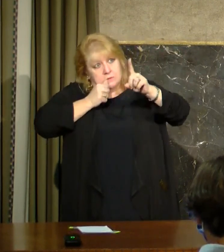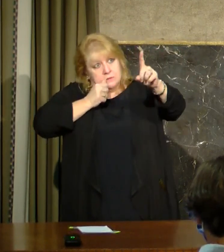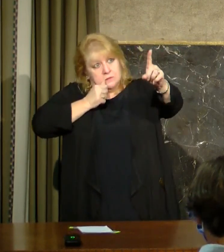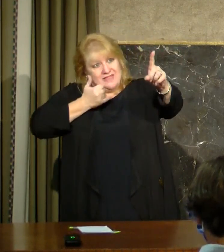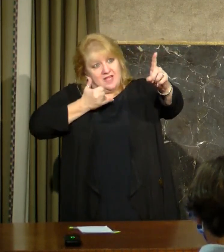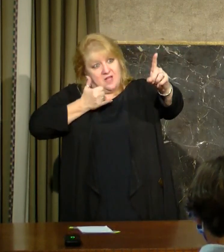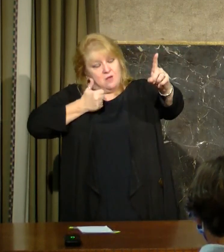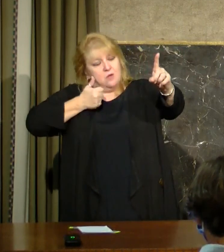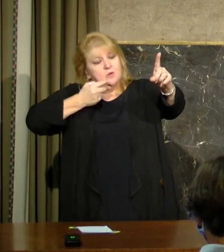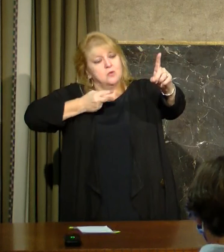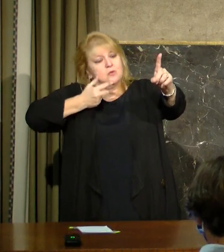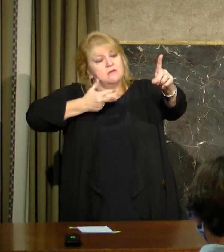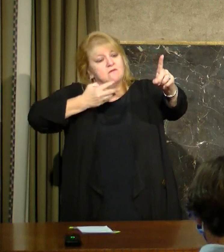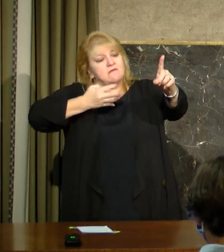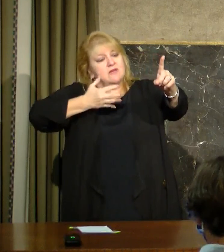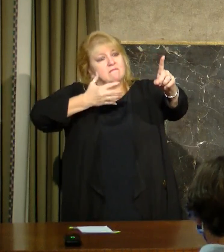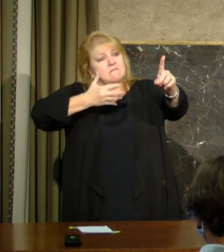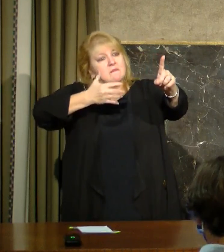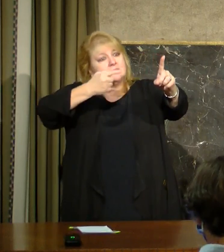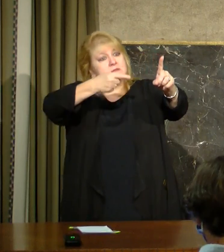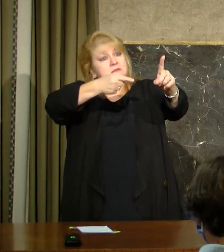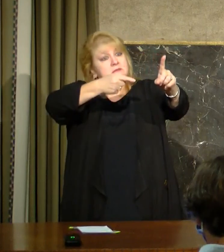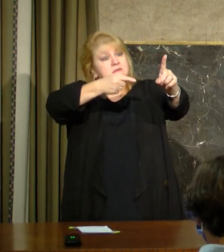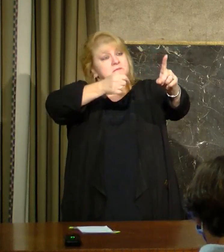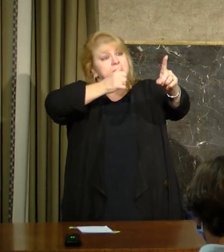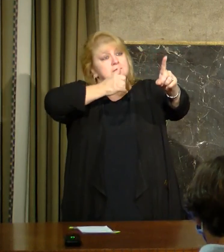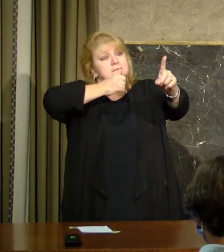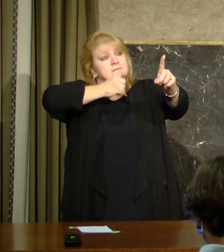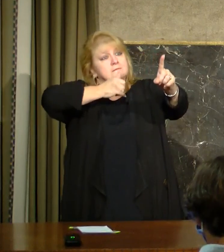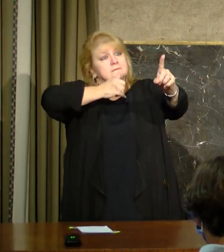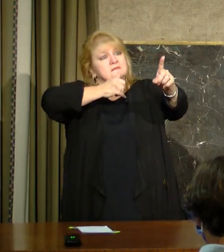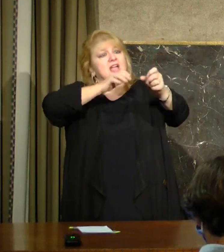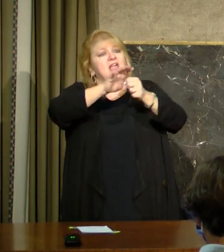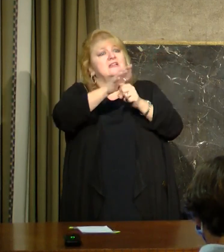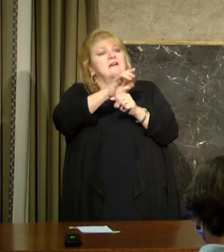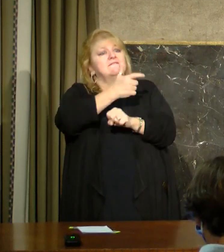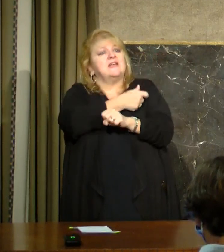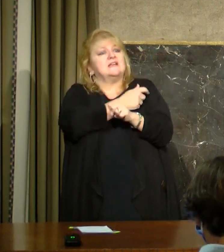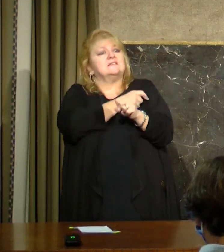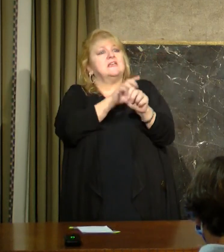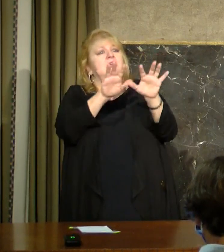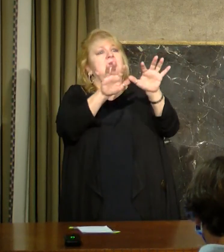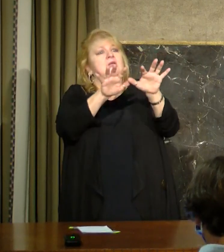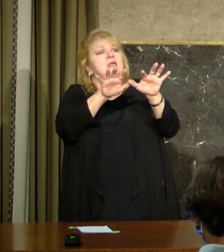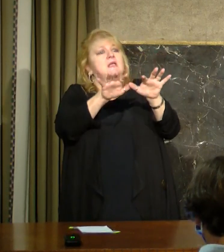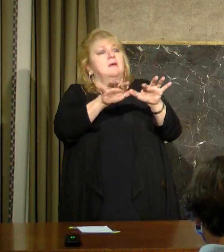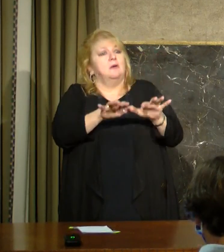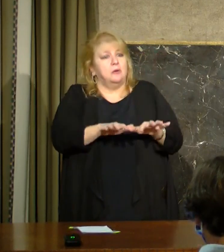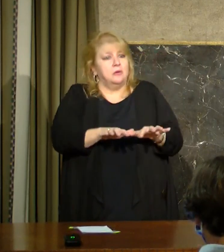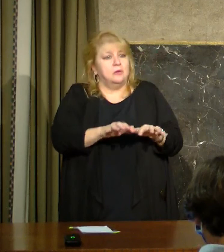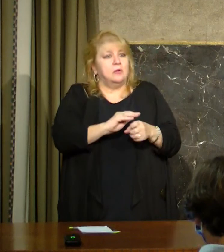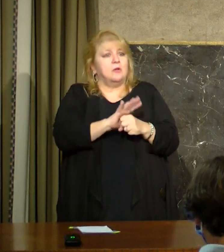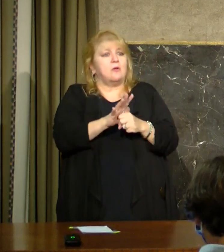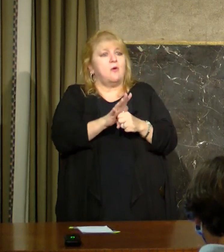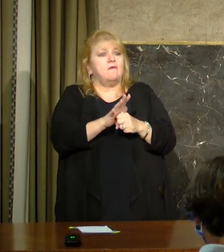several months, we will have enough people vaccinated to where we can finally start to put this pandemic in our rearview mirror.